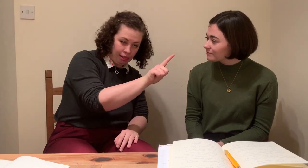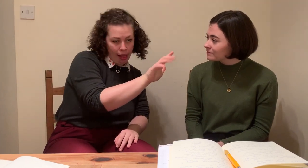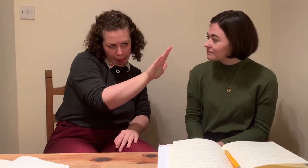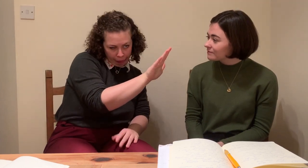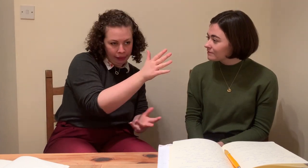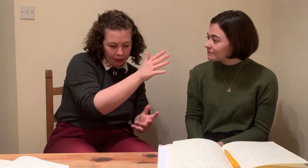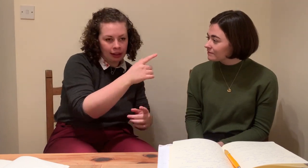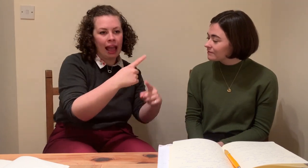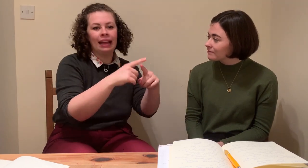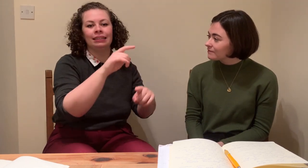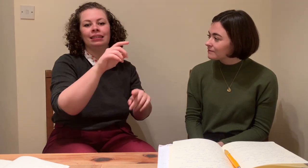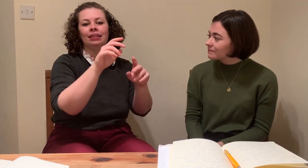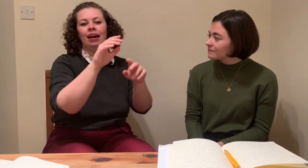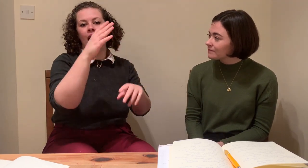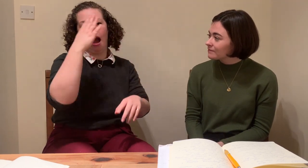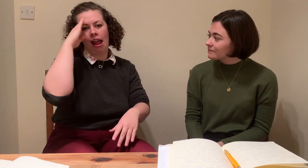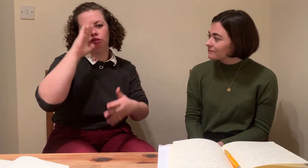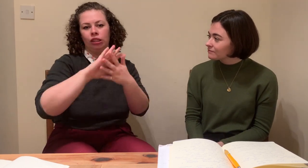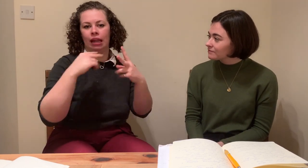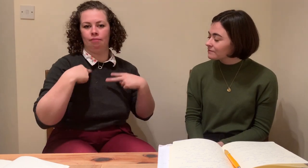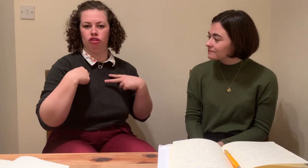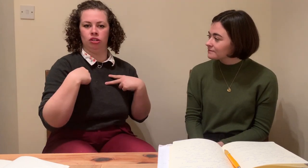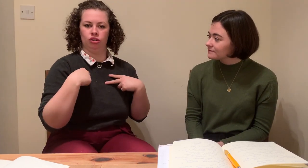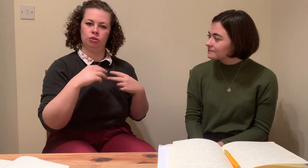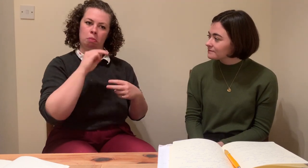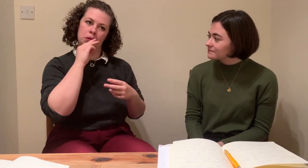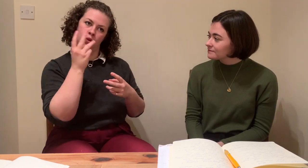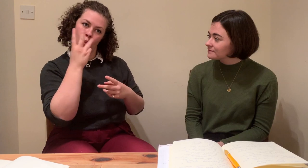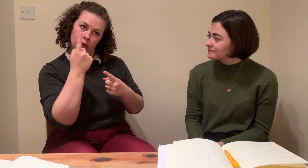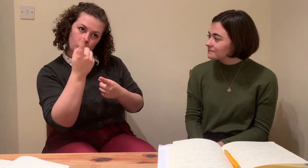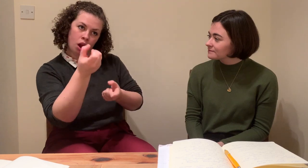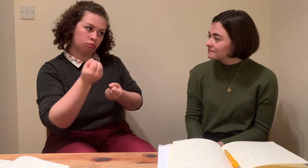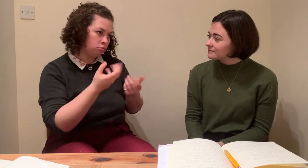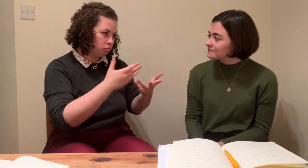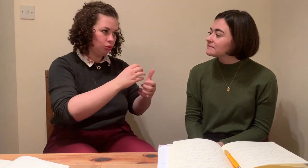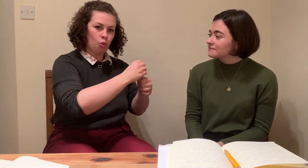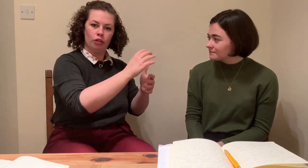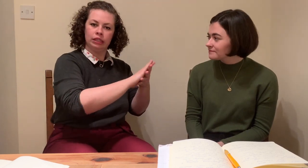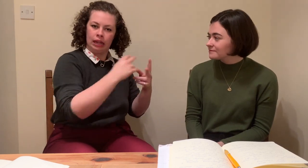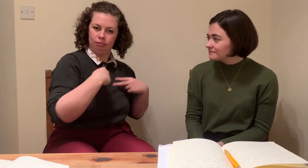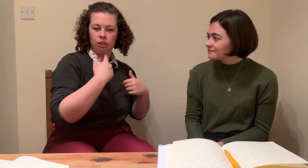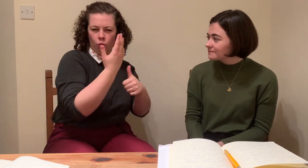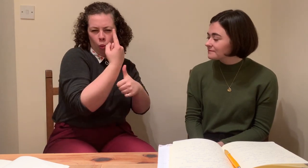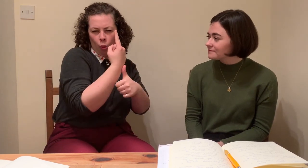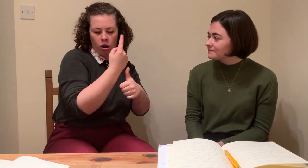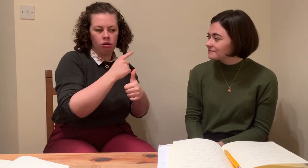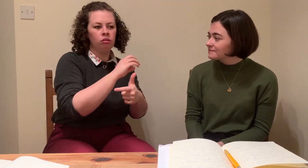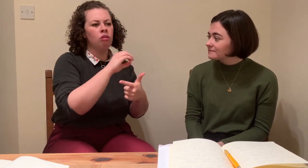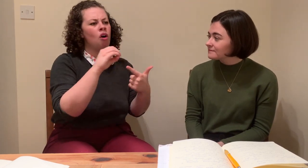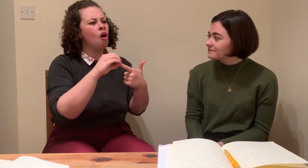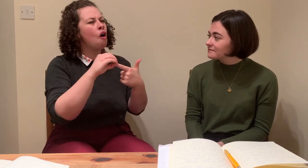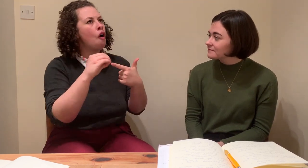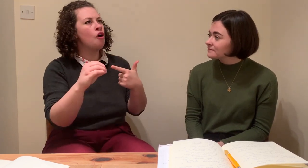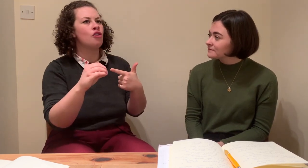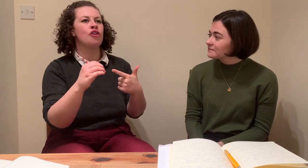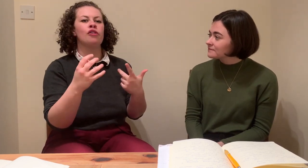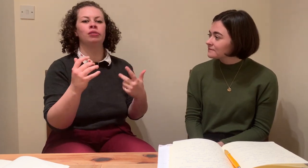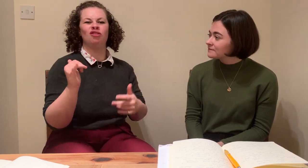the deaf individual isn't understanding me. Maybe my language production isn't good enough or they don't understand the situation or maybe they're